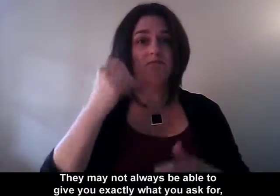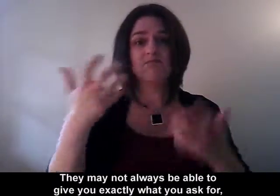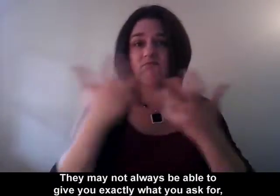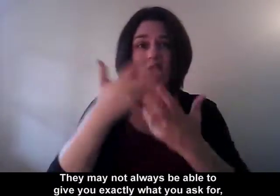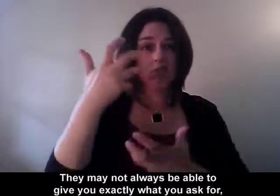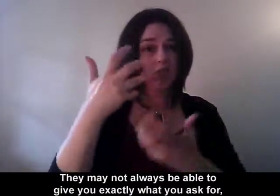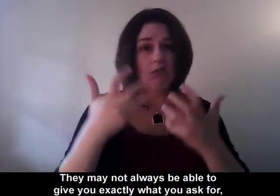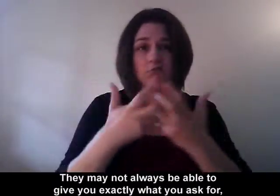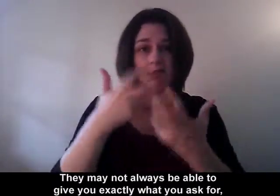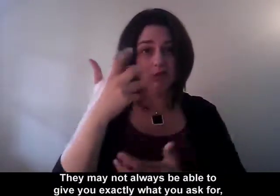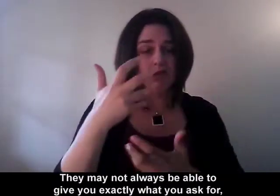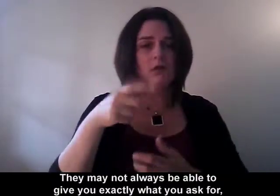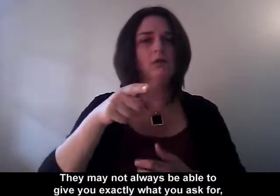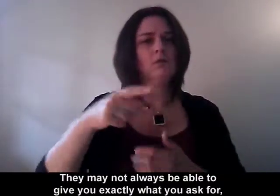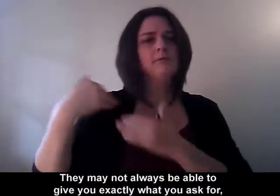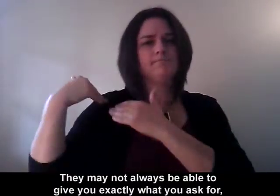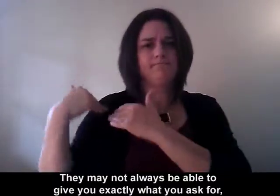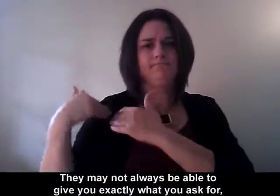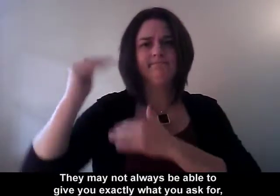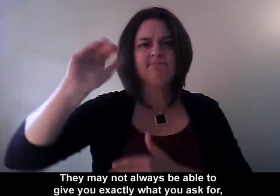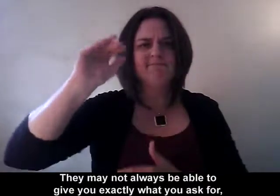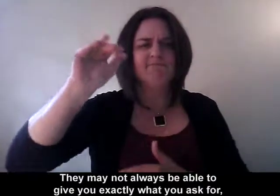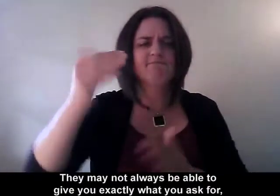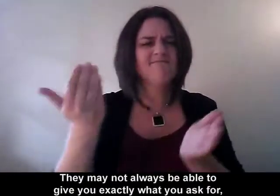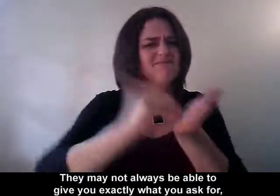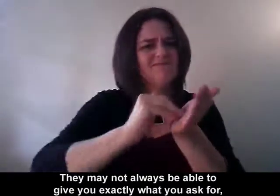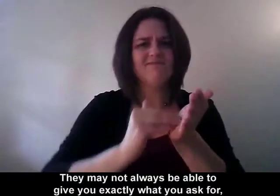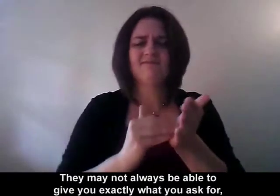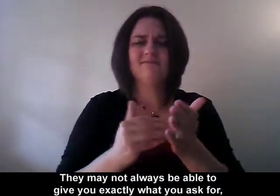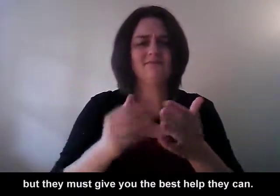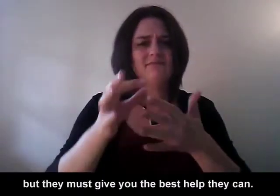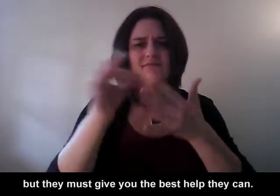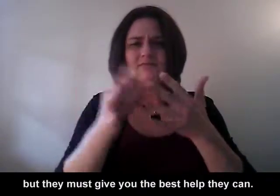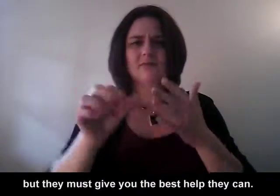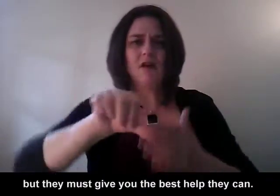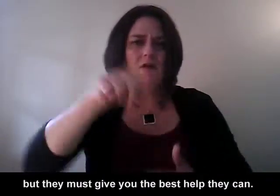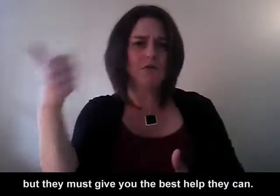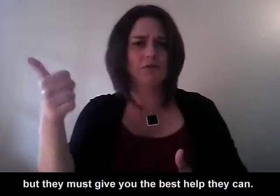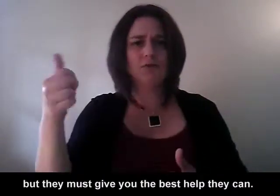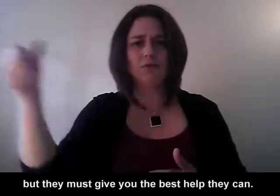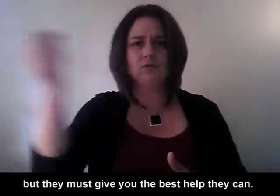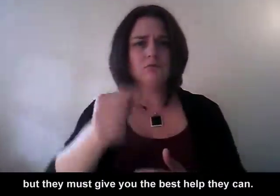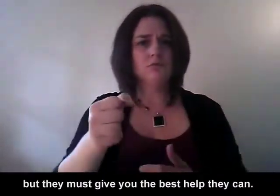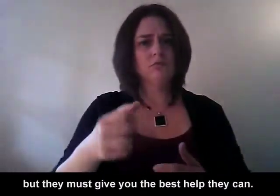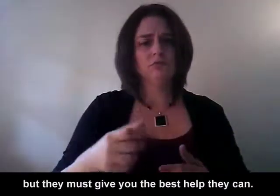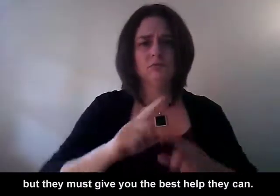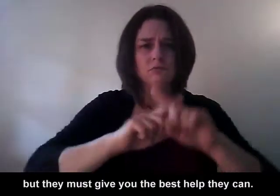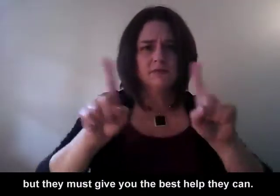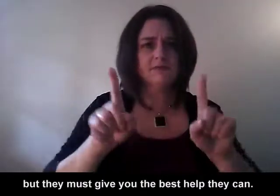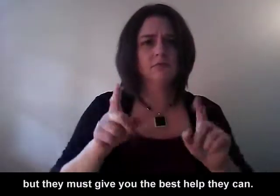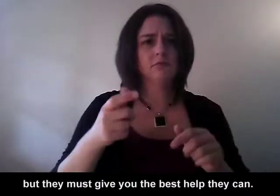They may not always be able to give you exactly what you ask for, but they must give you the best help they can.